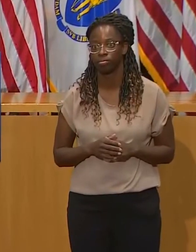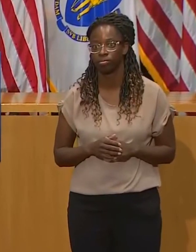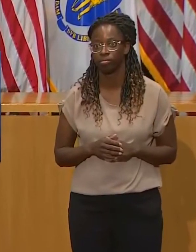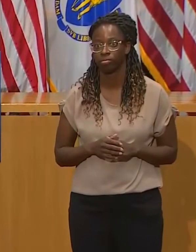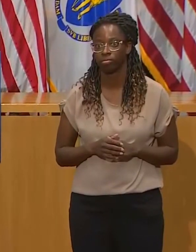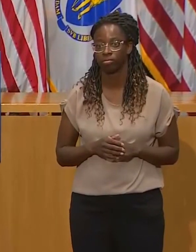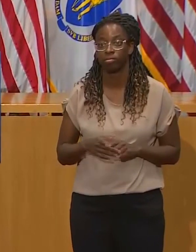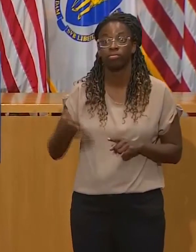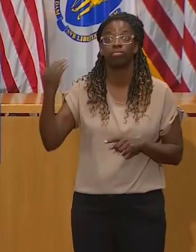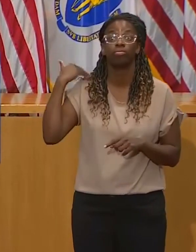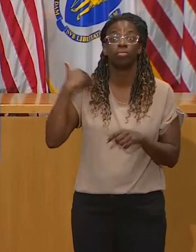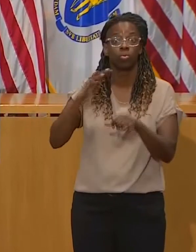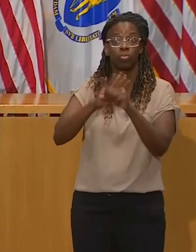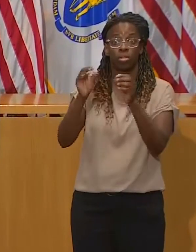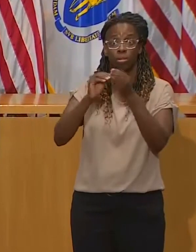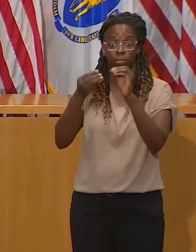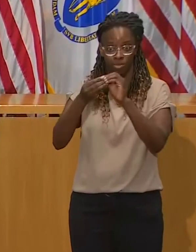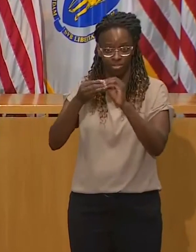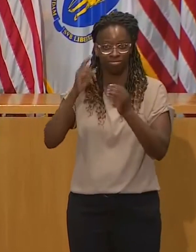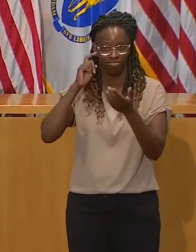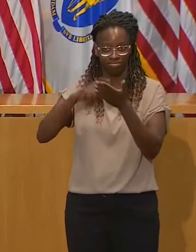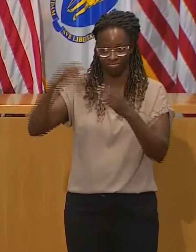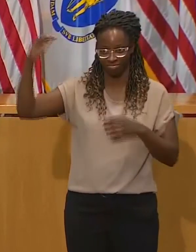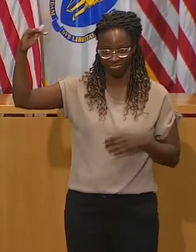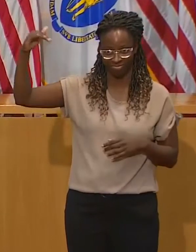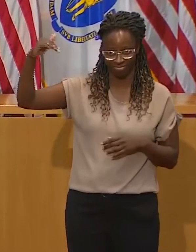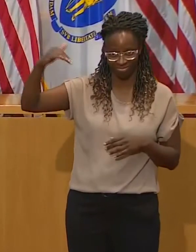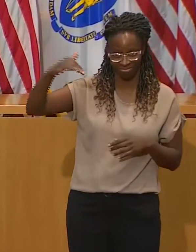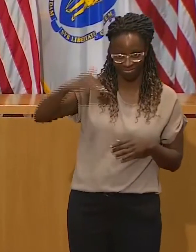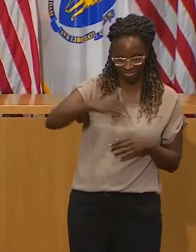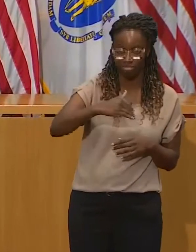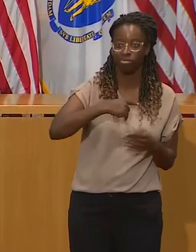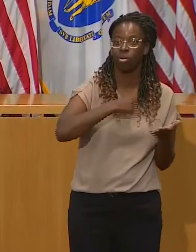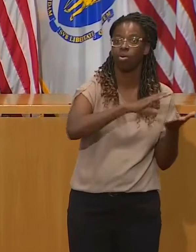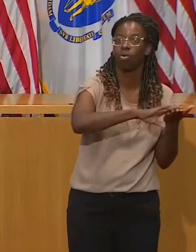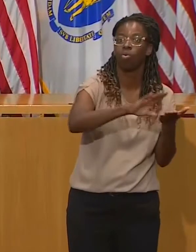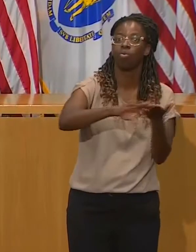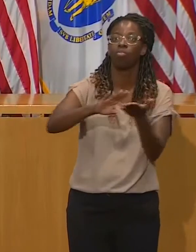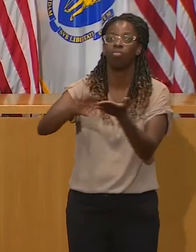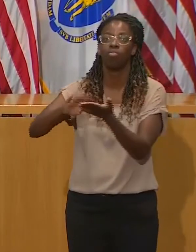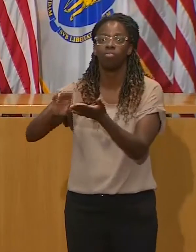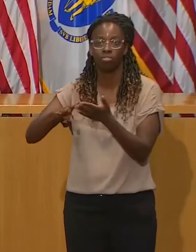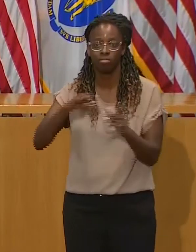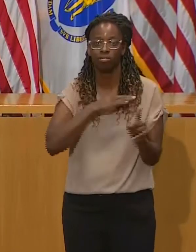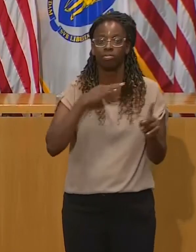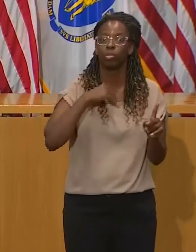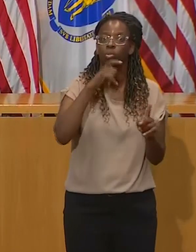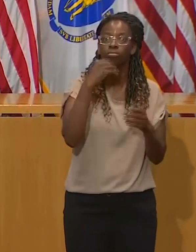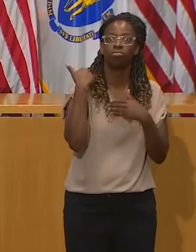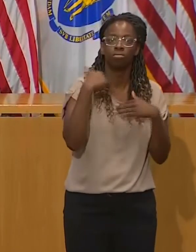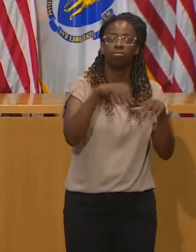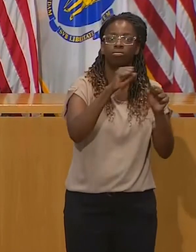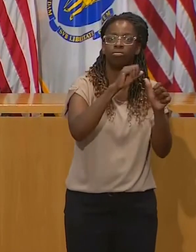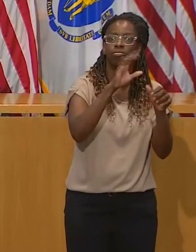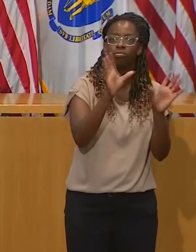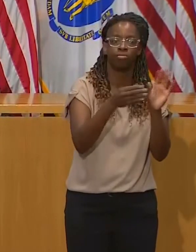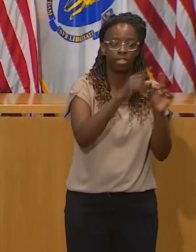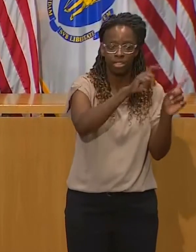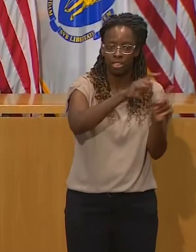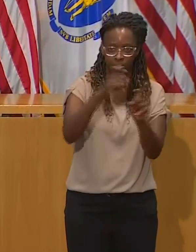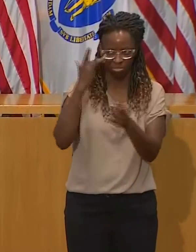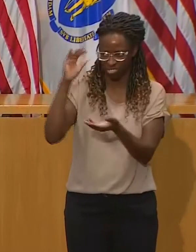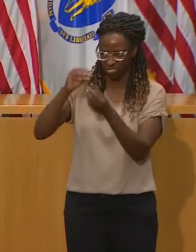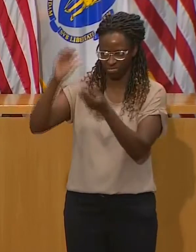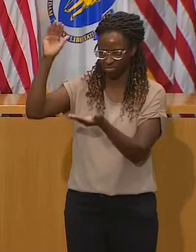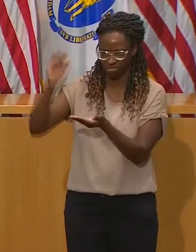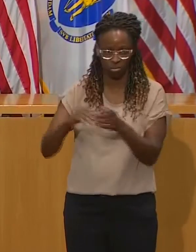reduced the number of individuals on the contact tracing team, and in part as we started to have the contact